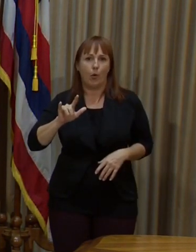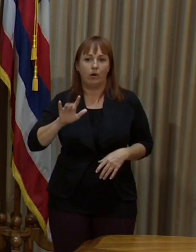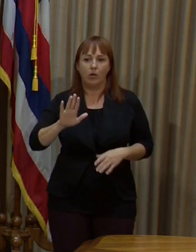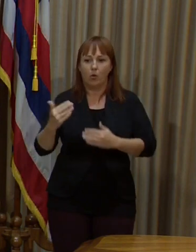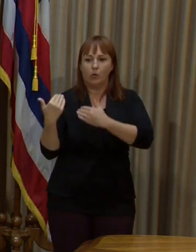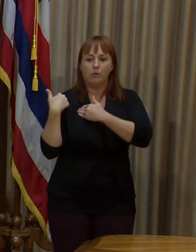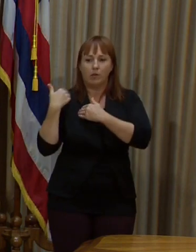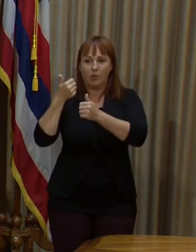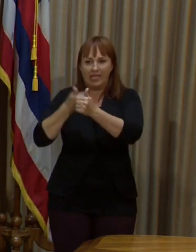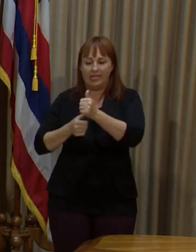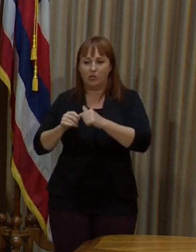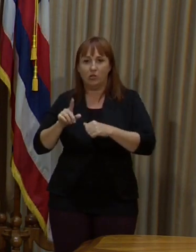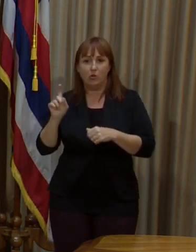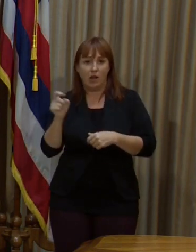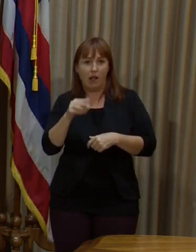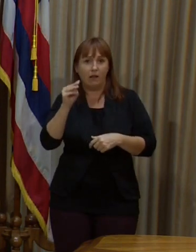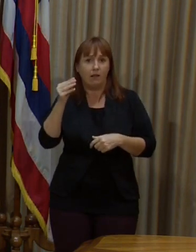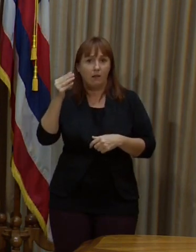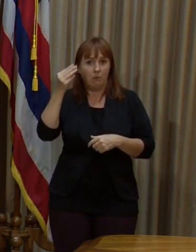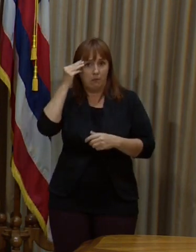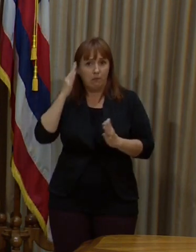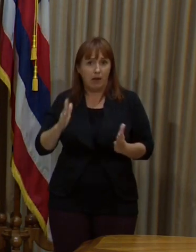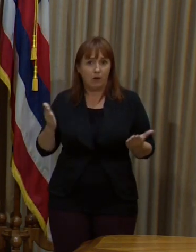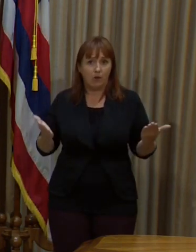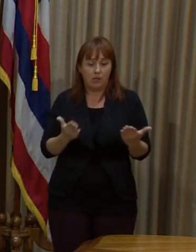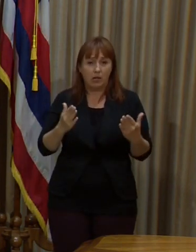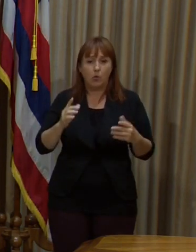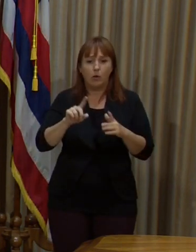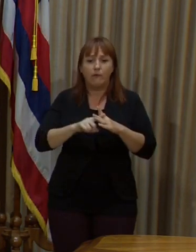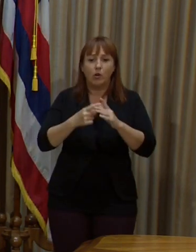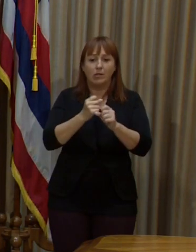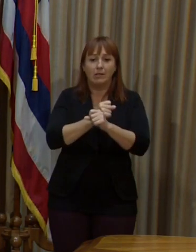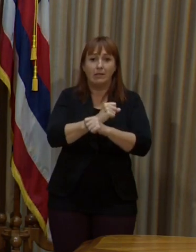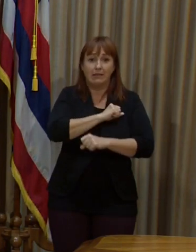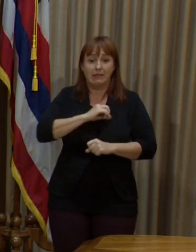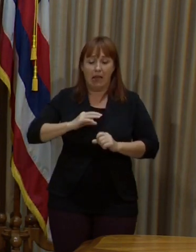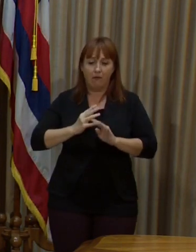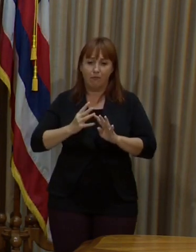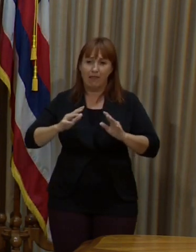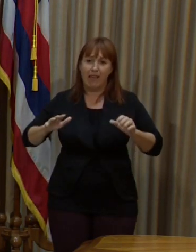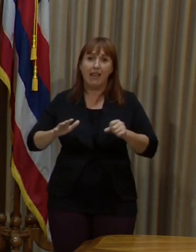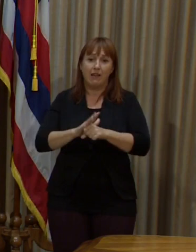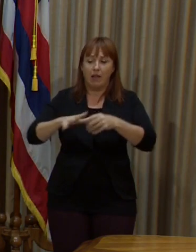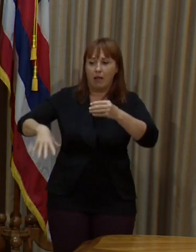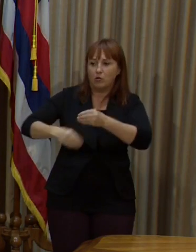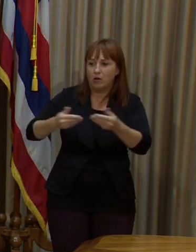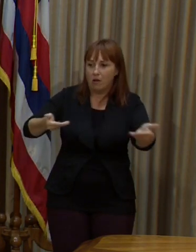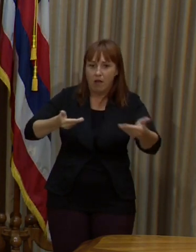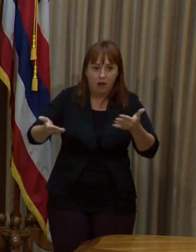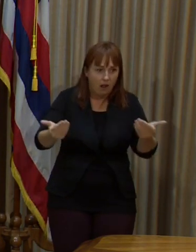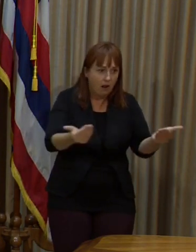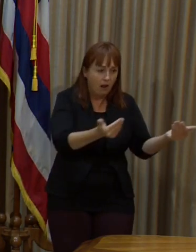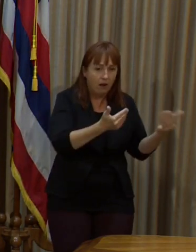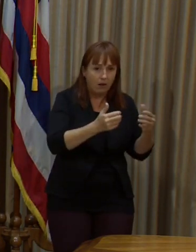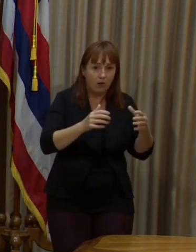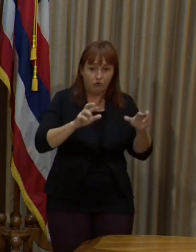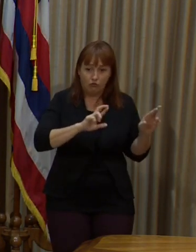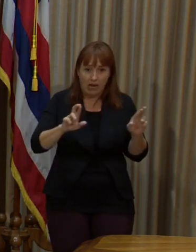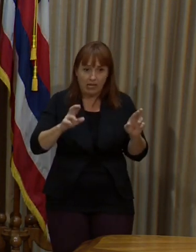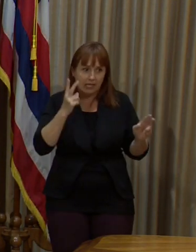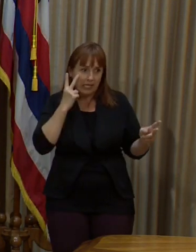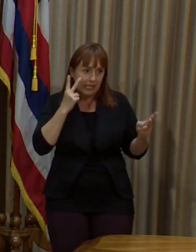would be, and you can ask the mayor since they're on here, that they'll probably staff up initially just to see where the friction points are and then adjust